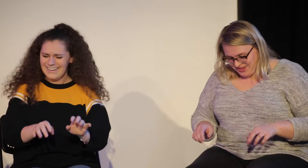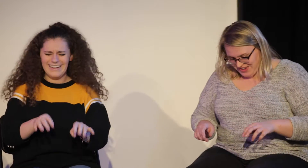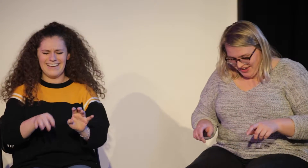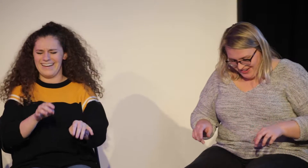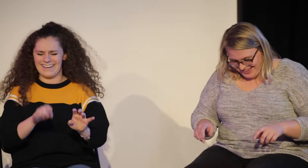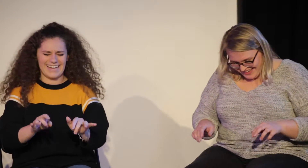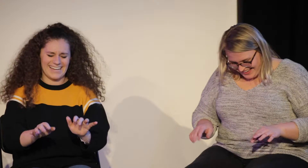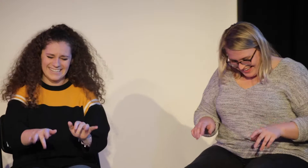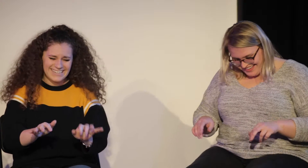with you.